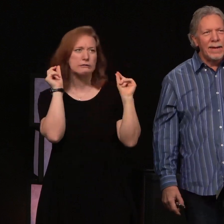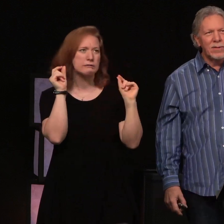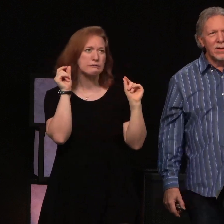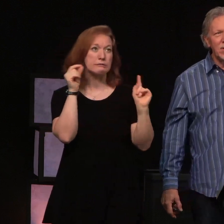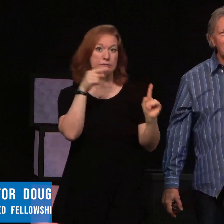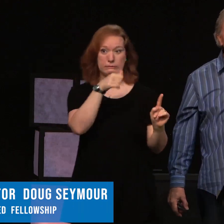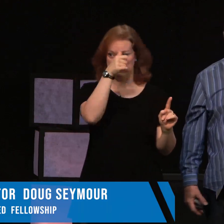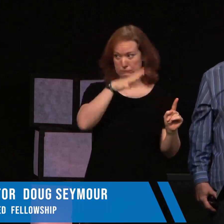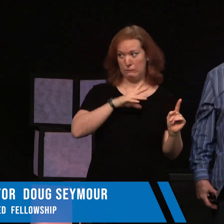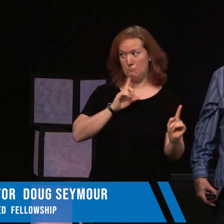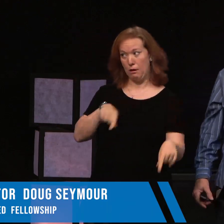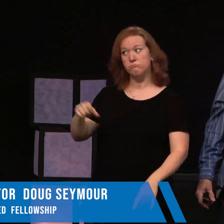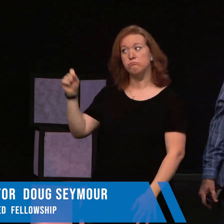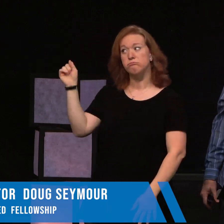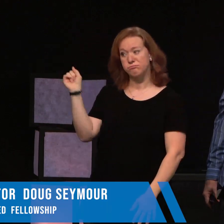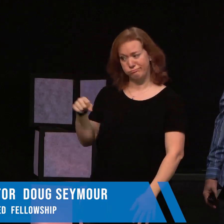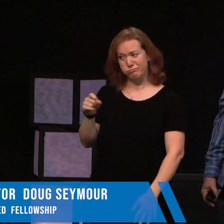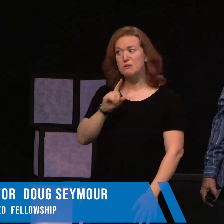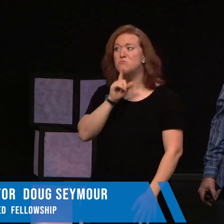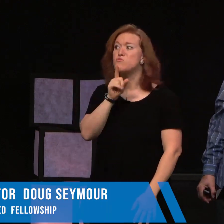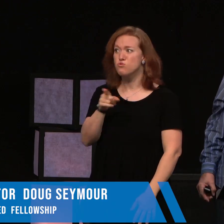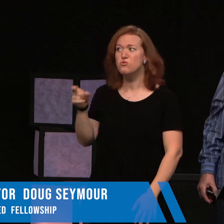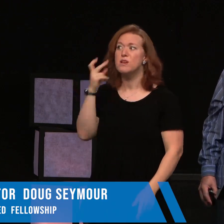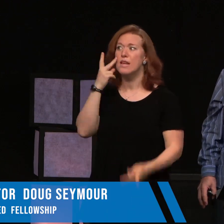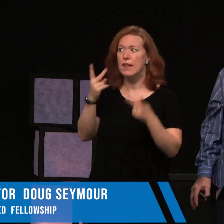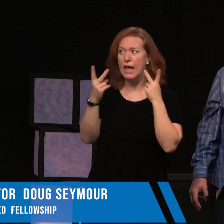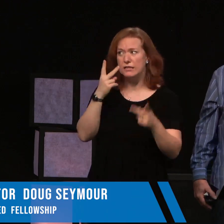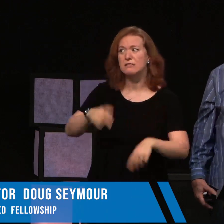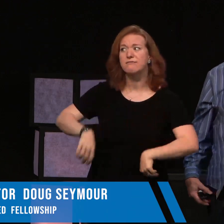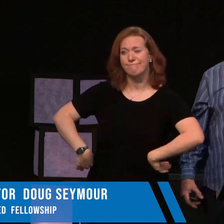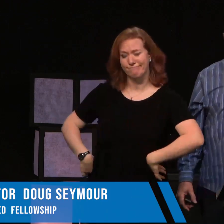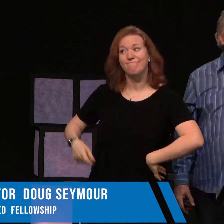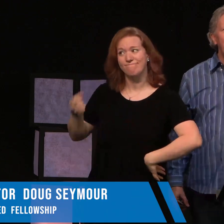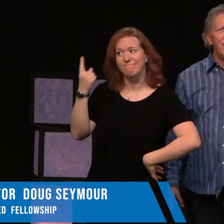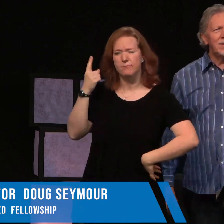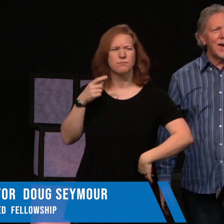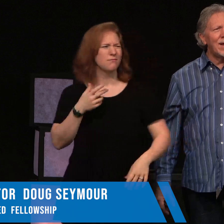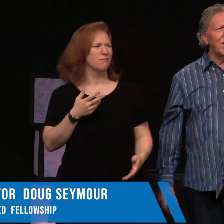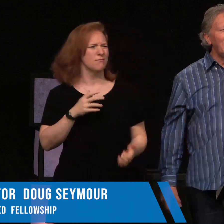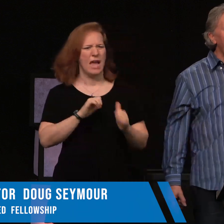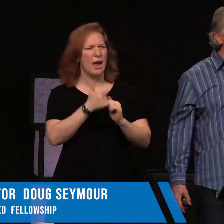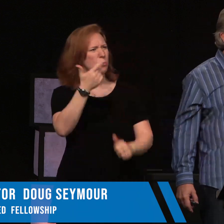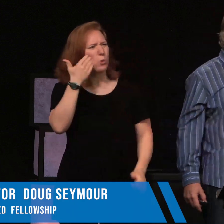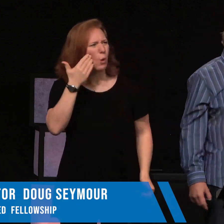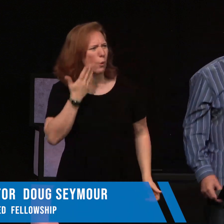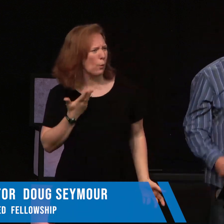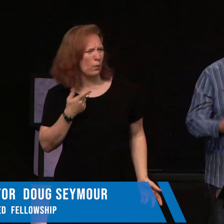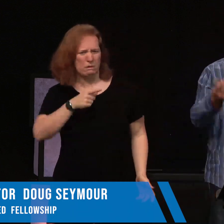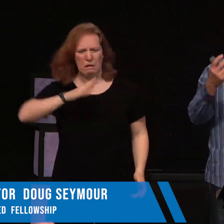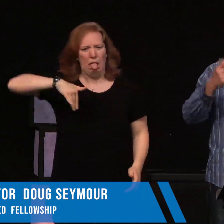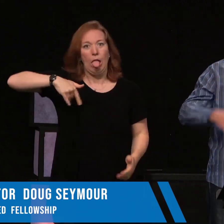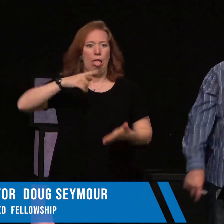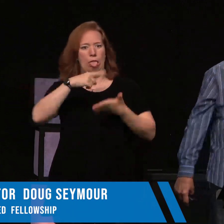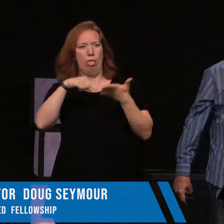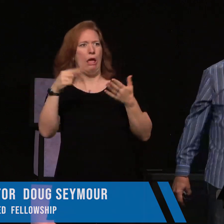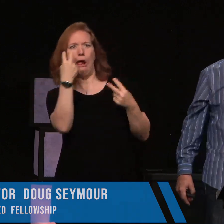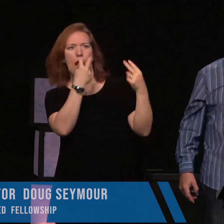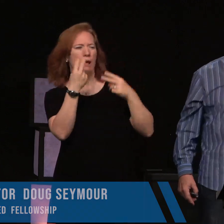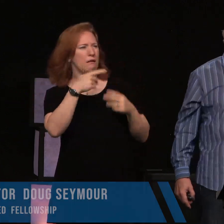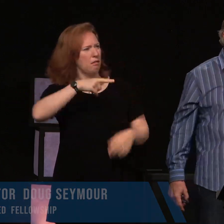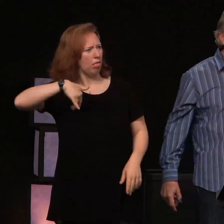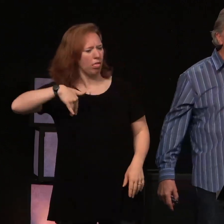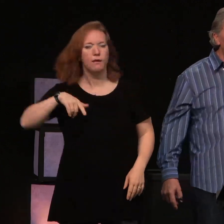And the associate says, oh, you need glasses for sure. No question about it. And the man said, how can you know that? You haven't even tested me.